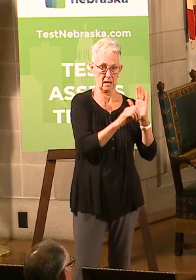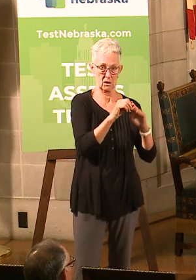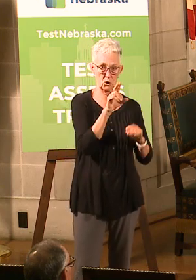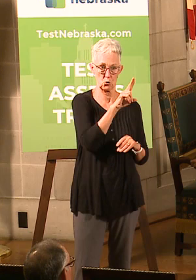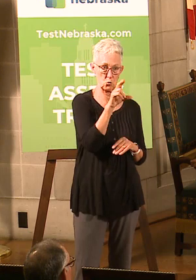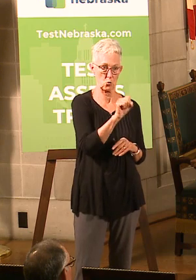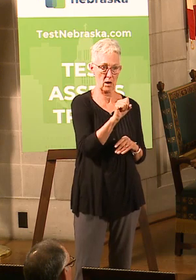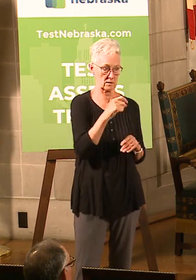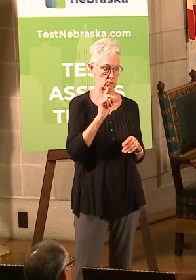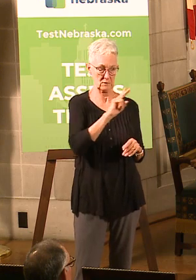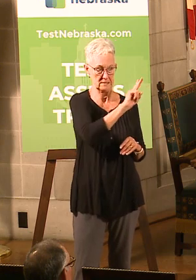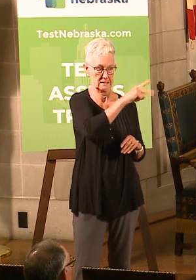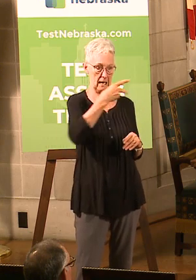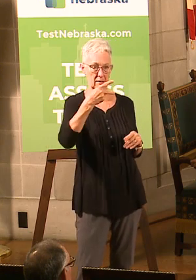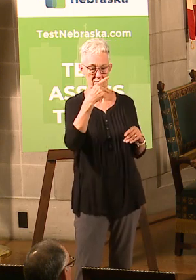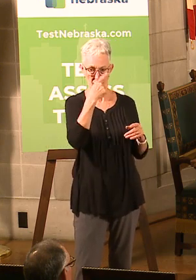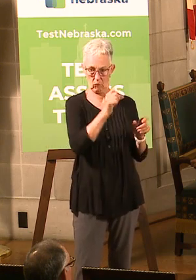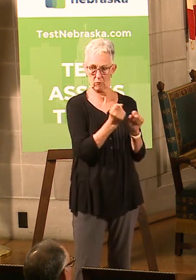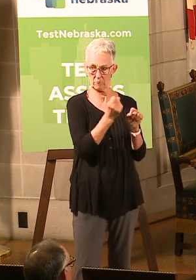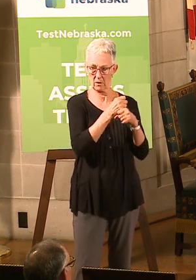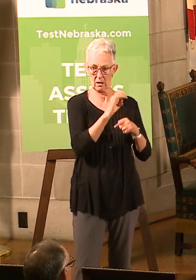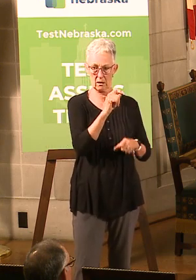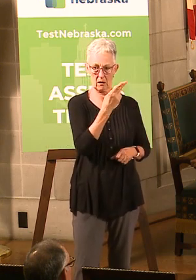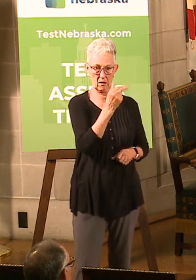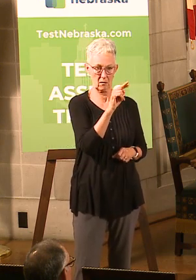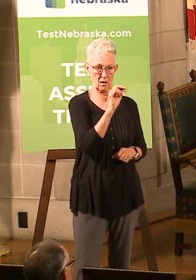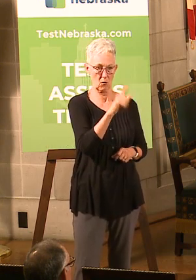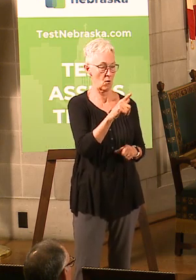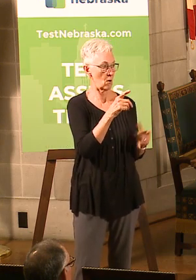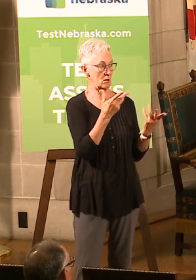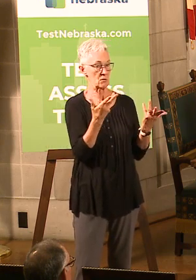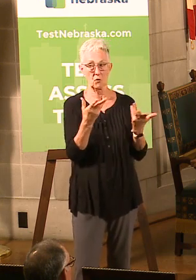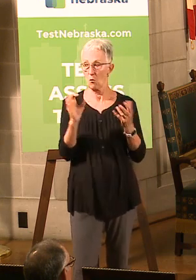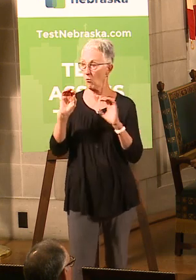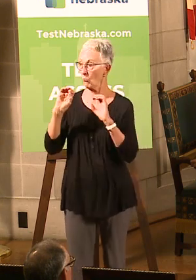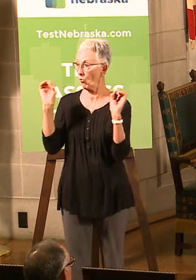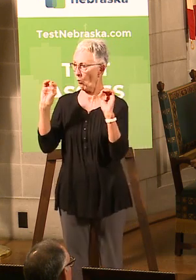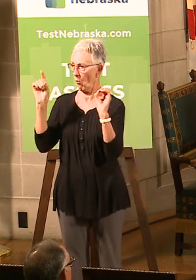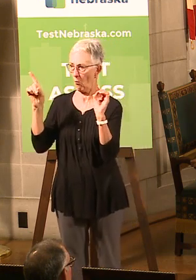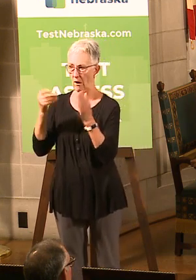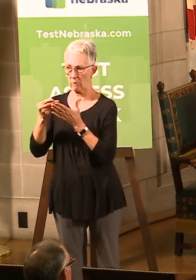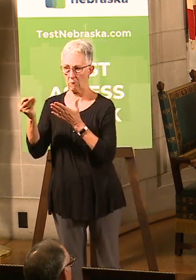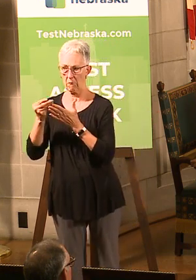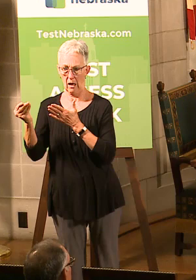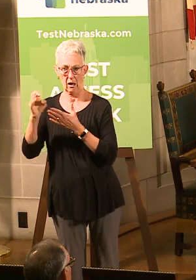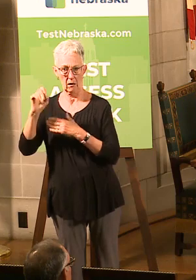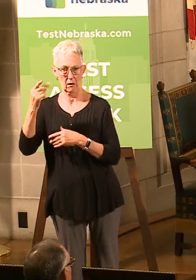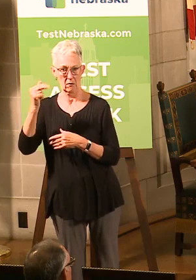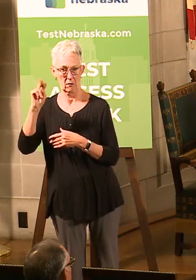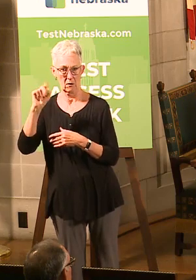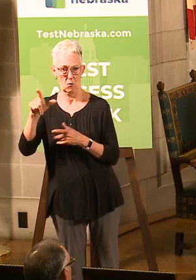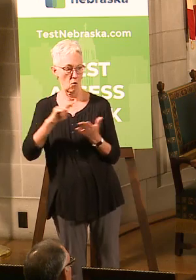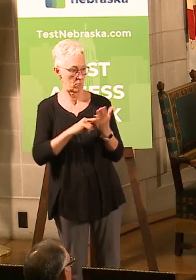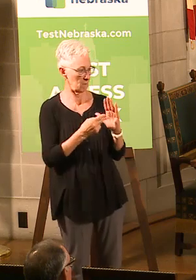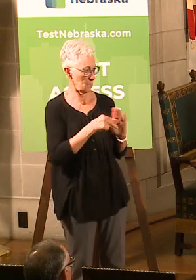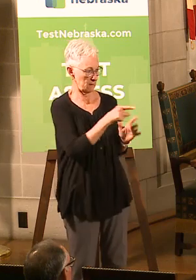the majority of our plants idle down or at least reduce capacity. So all of that